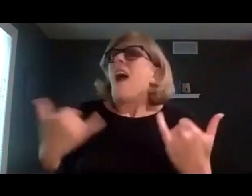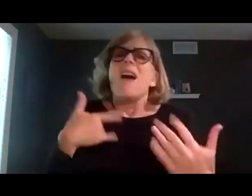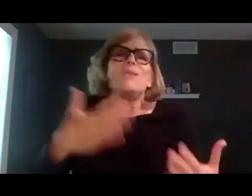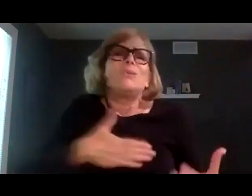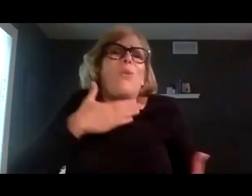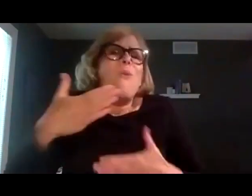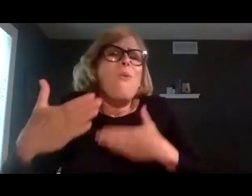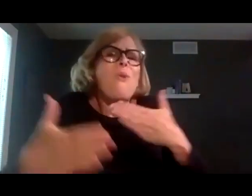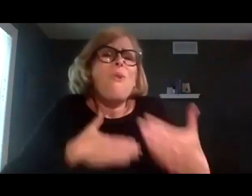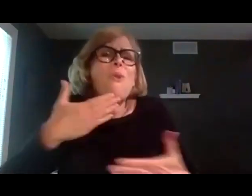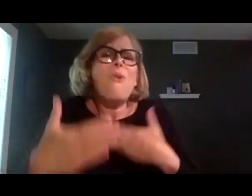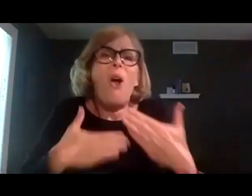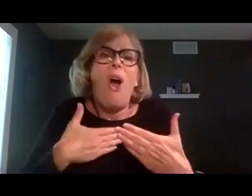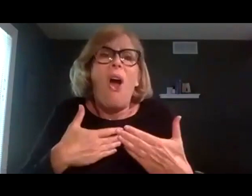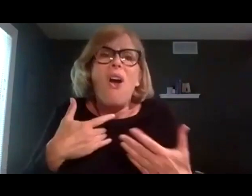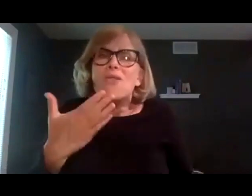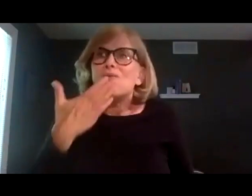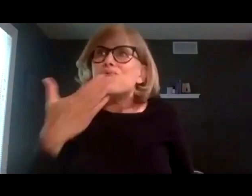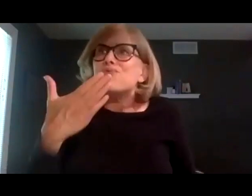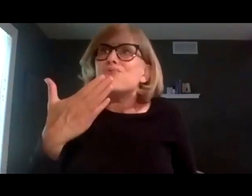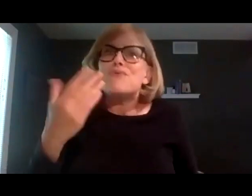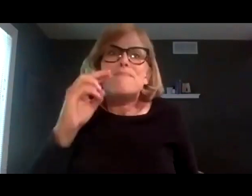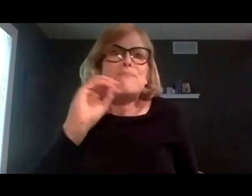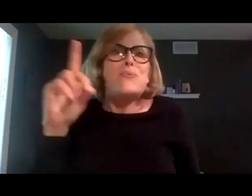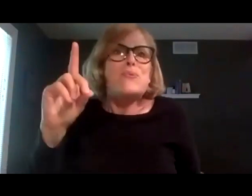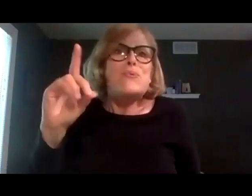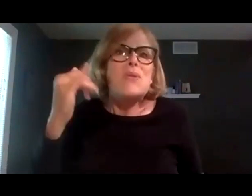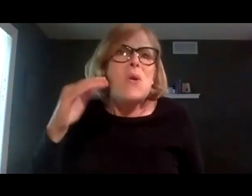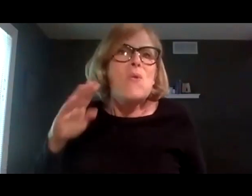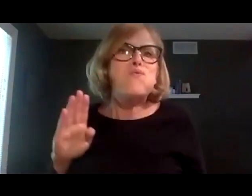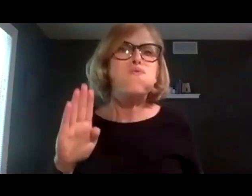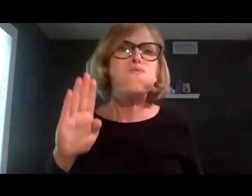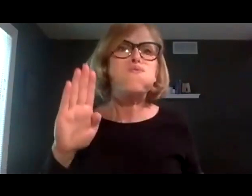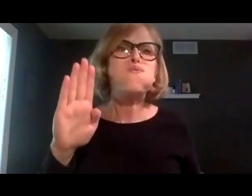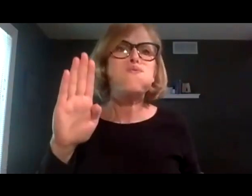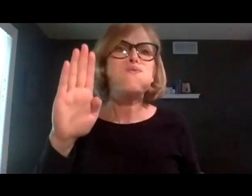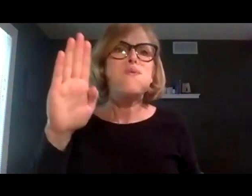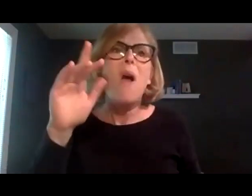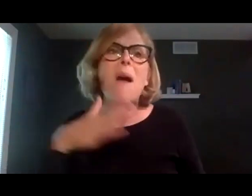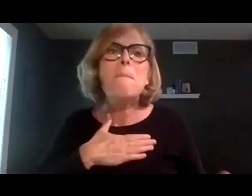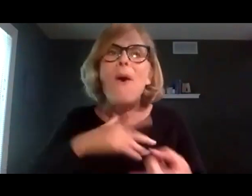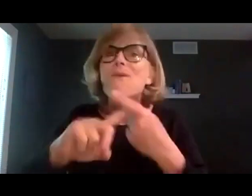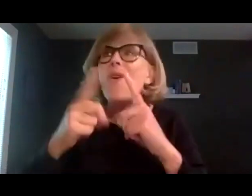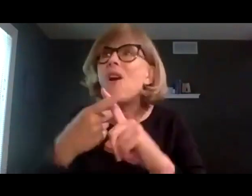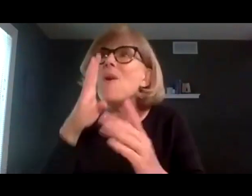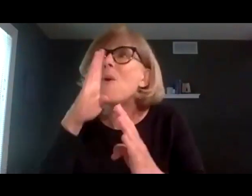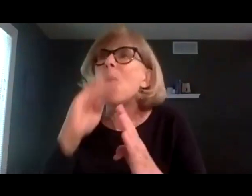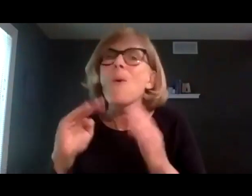today I am joyful my mood is first rate